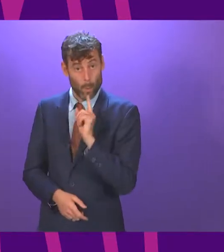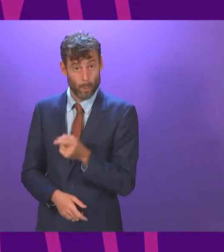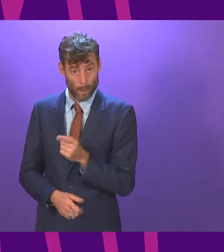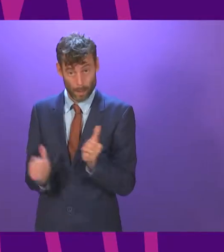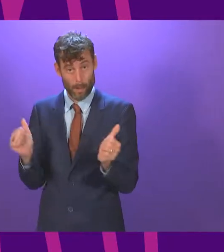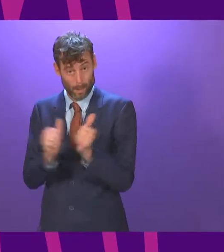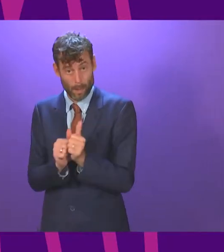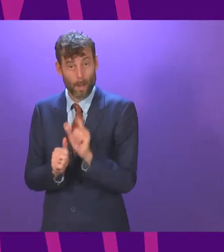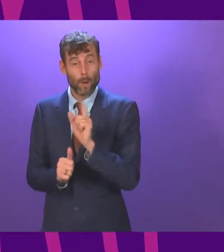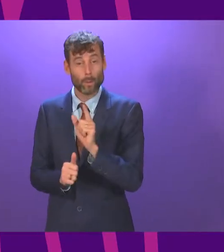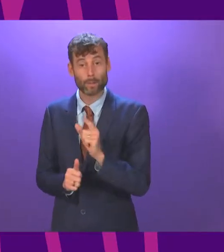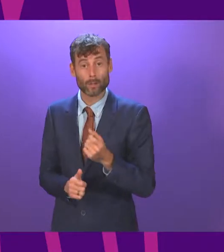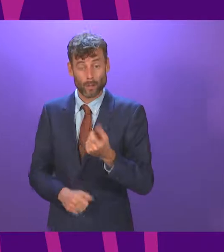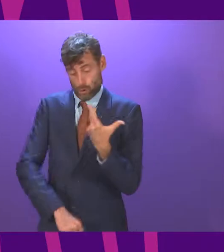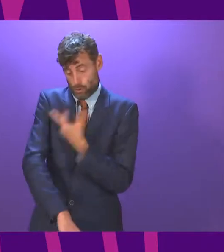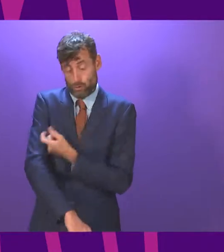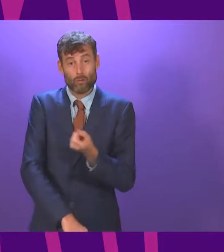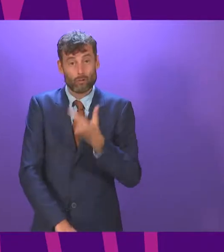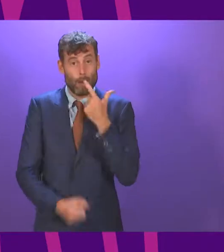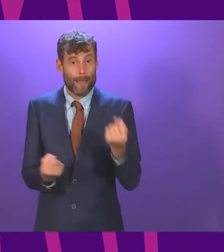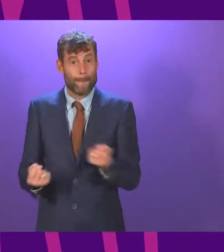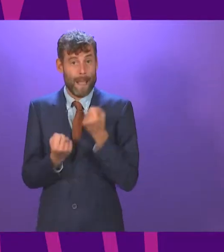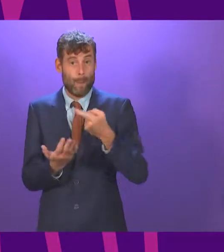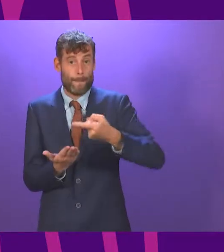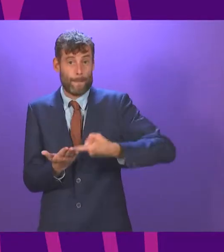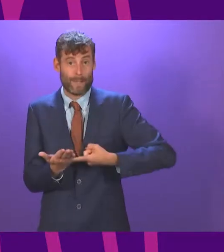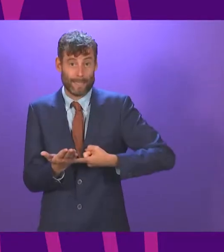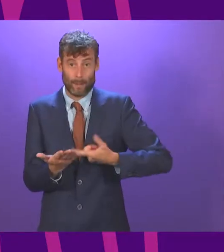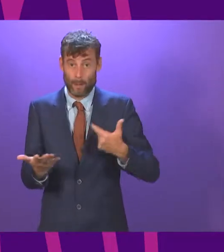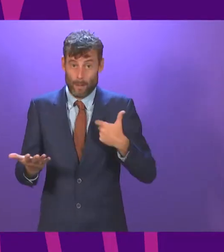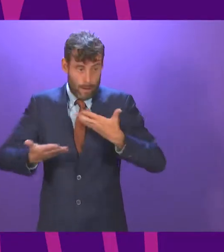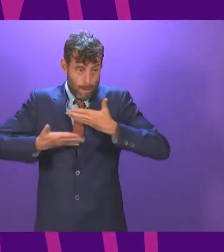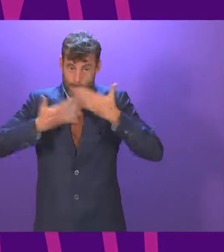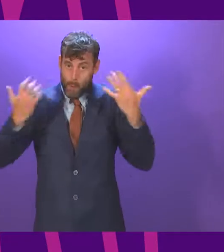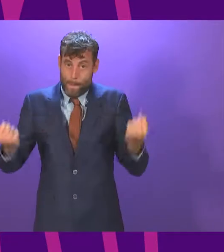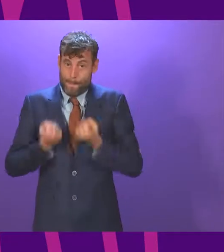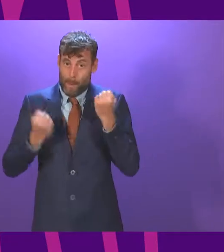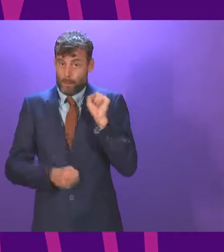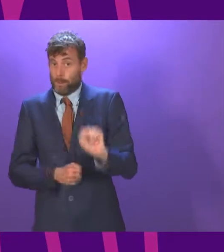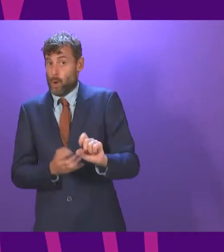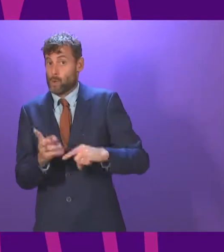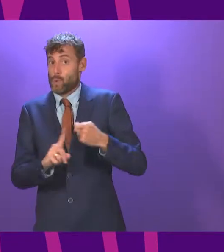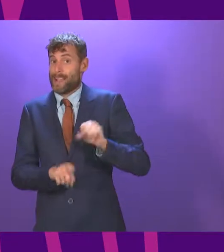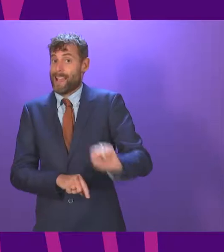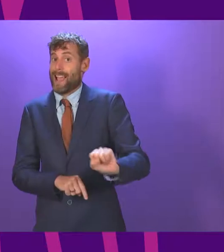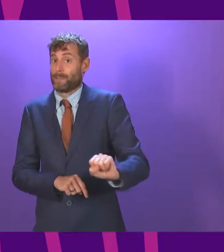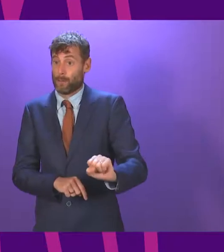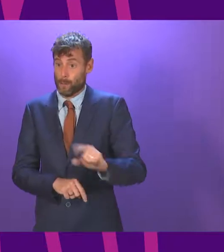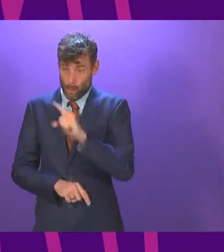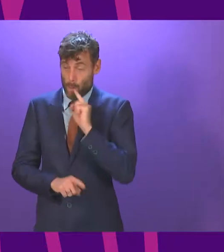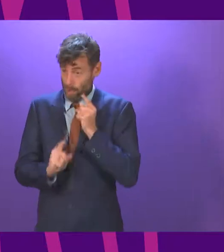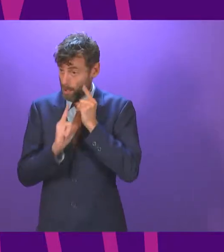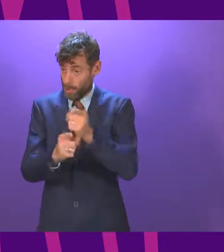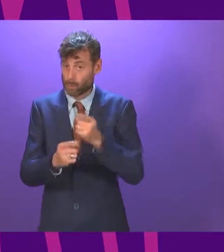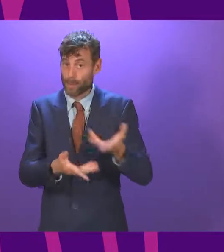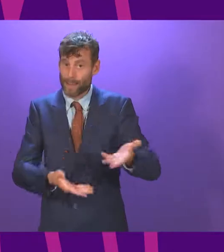powers that we really really need in this country if we're going to tackle that. Douglas Ross. I thought Emma Harper came from a medical